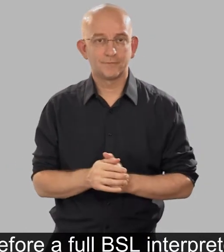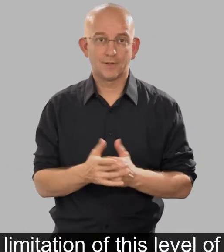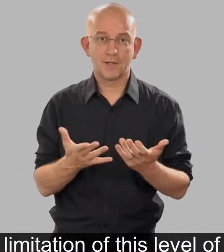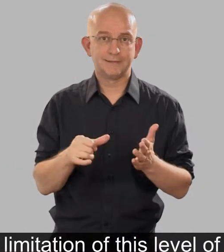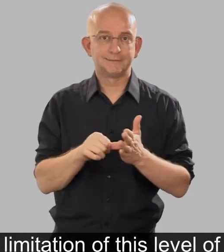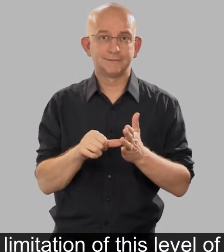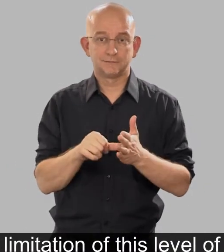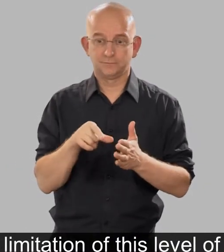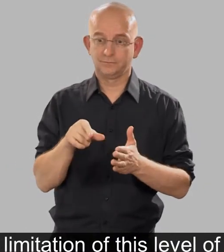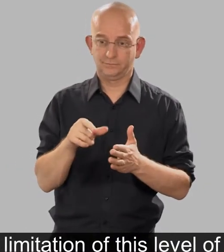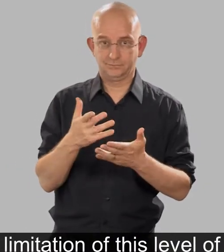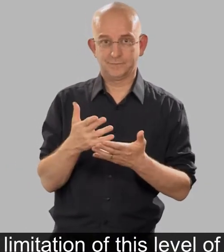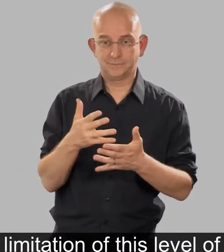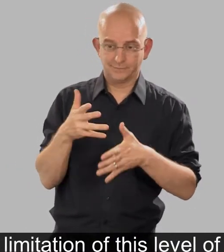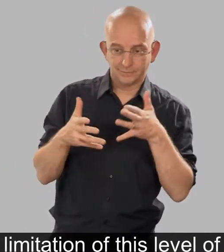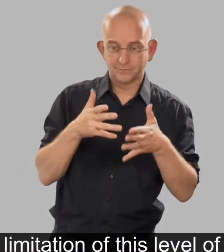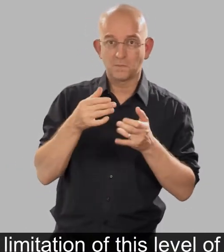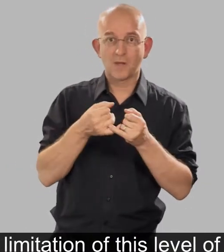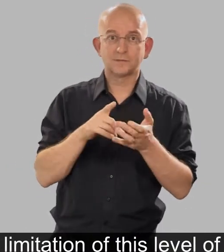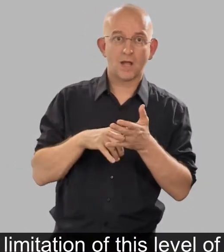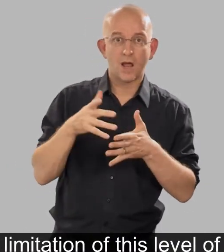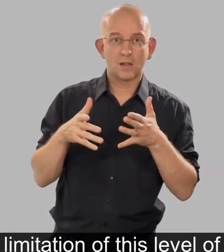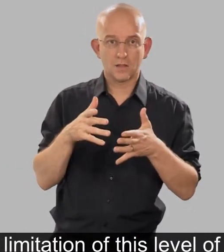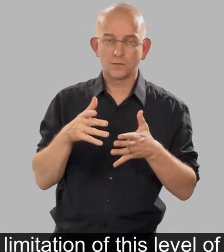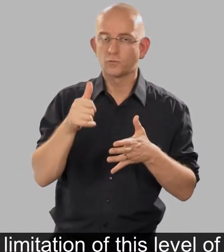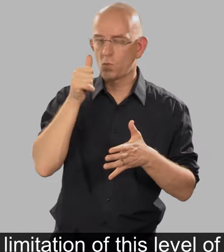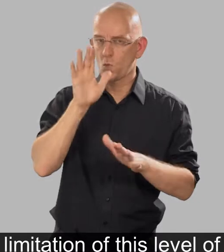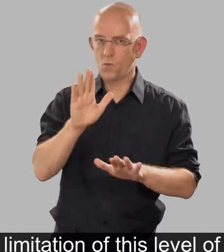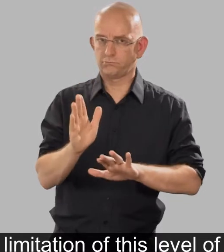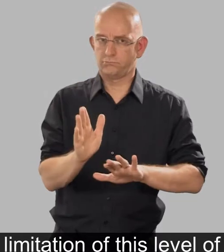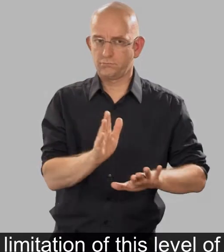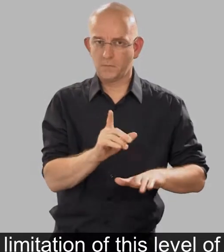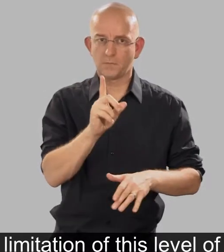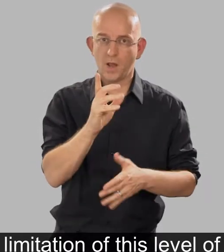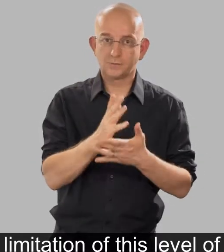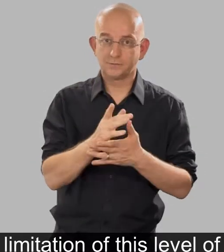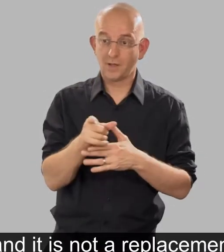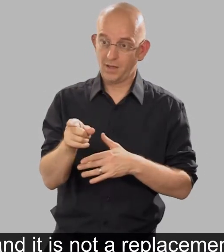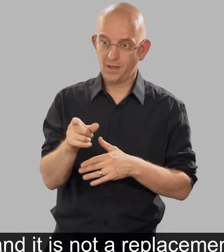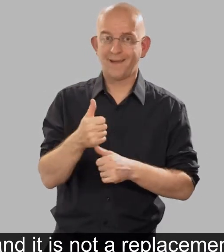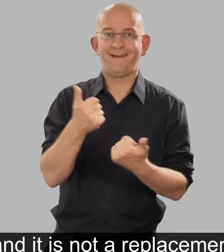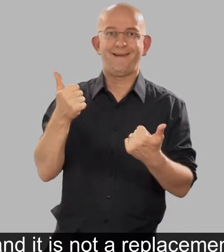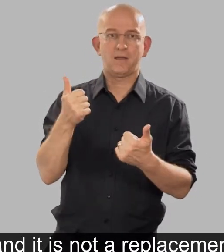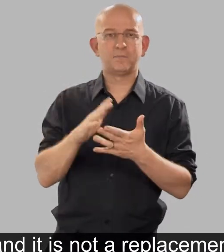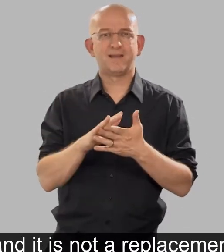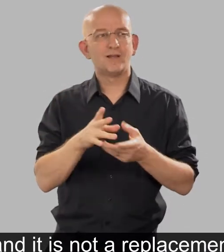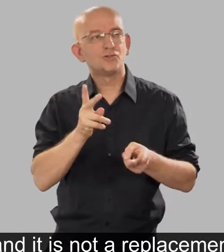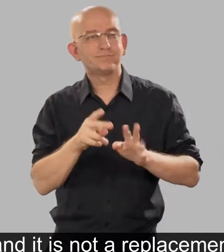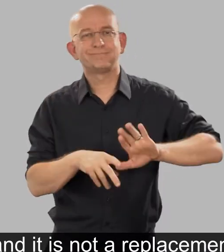The limitation of this level of BSL needs to be recognised, however and it is not